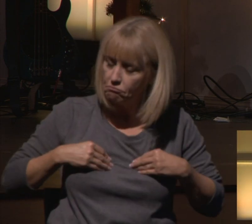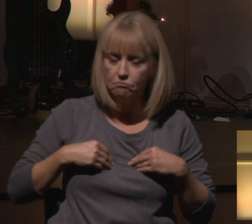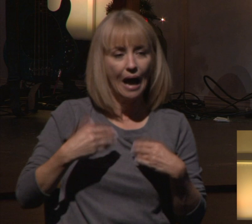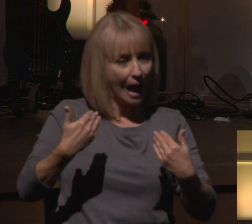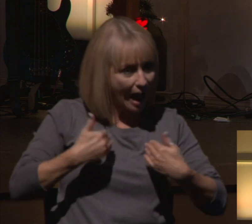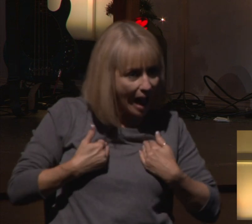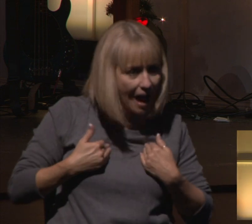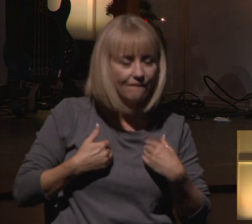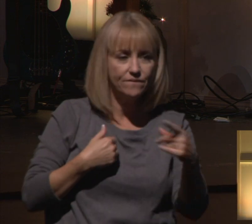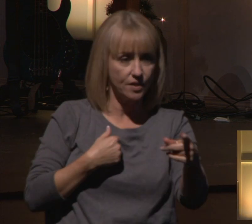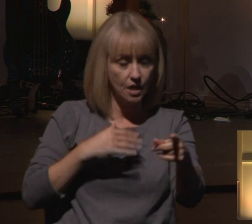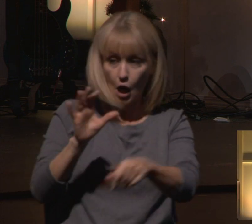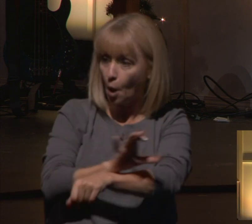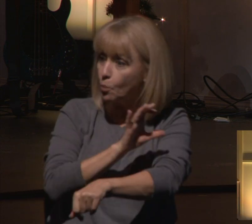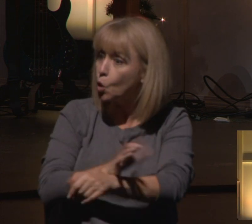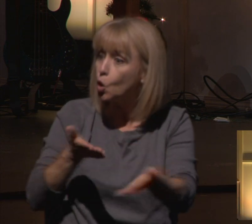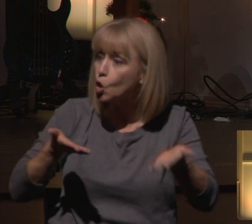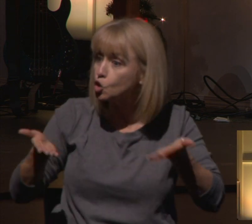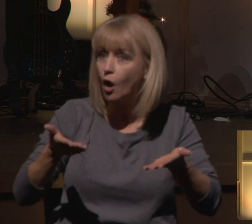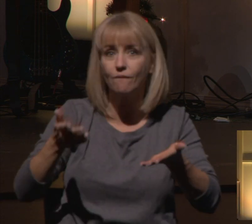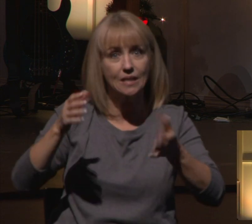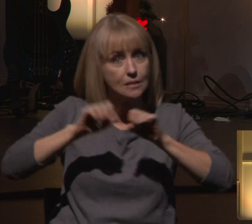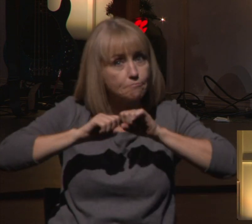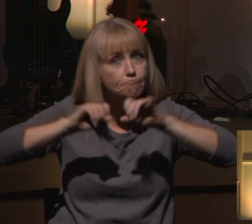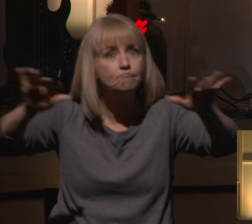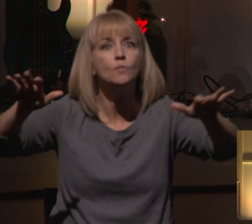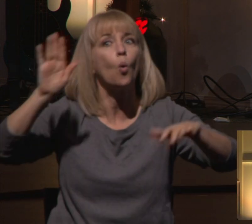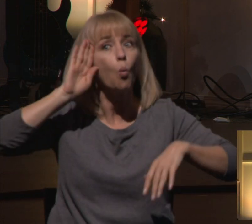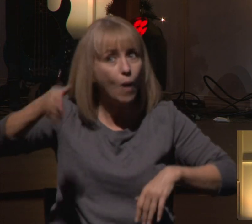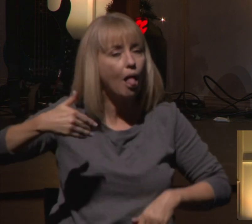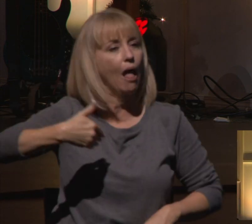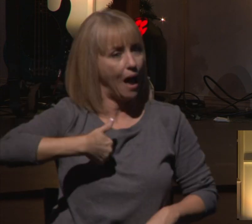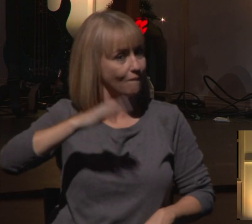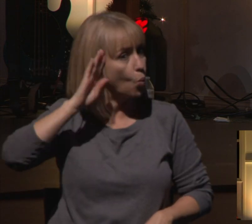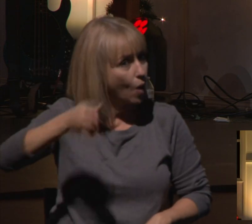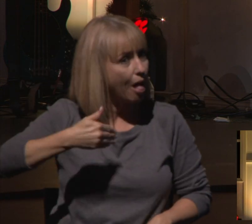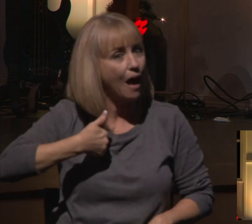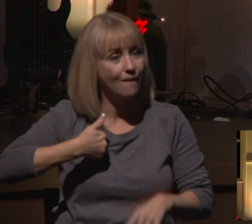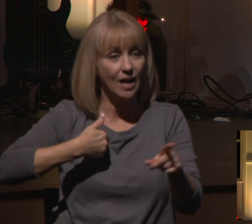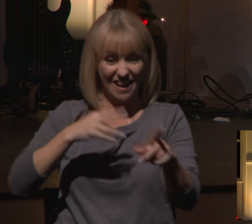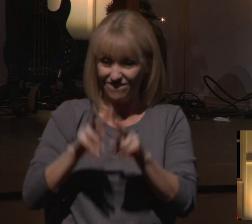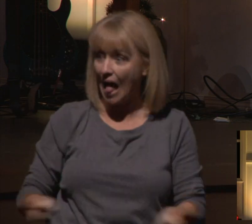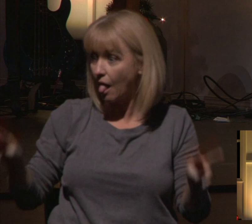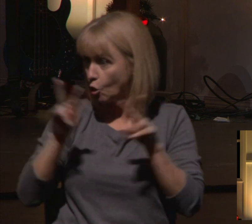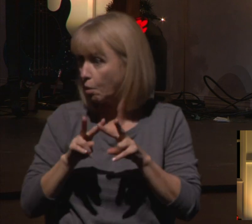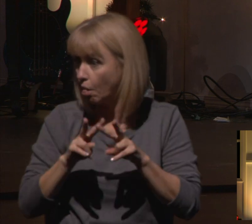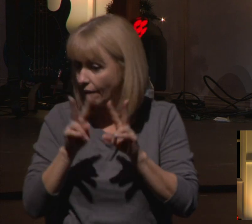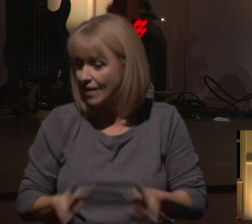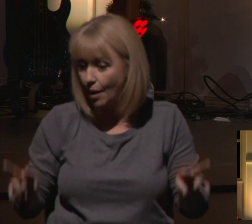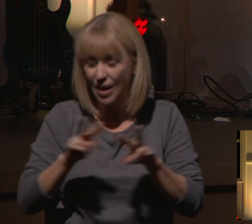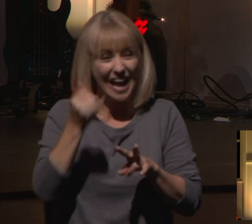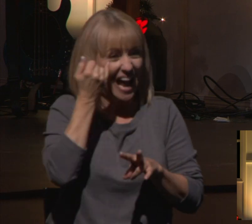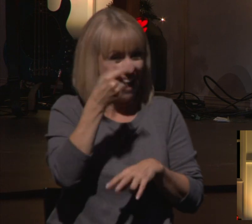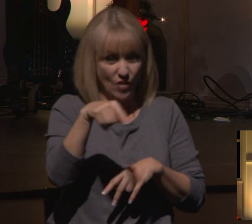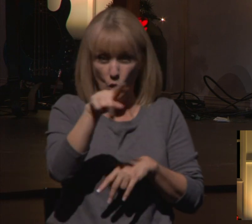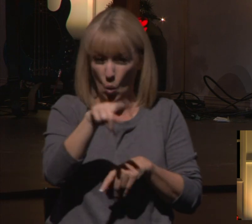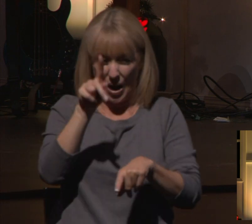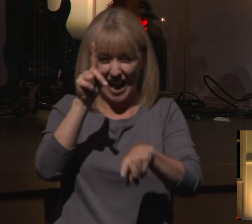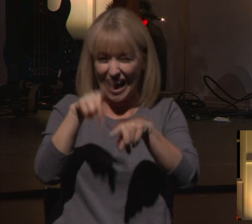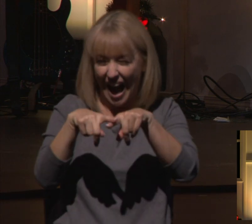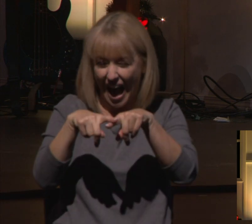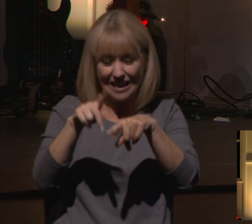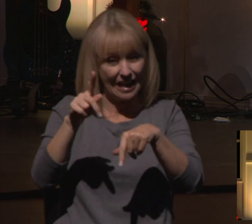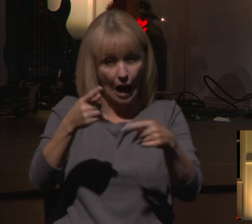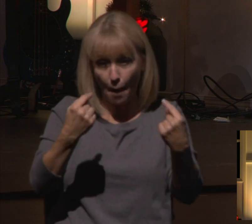until kingdom comes or until the internet doesn't exist anymore because we realize the value that if you can't be here in person, this is a